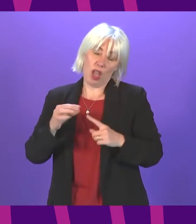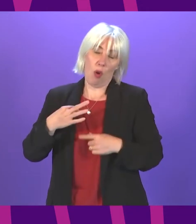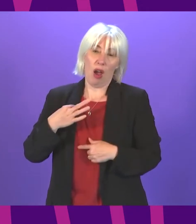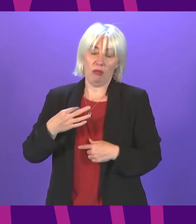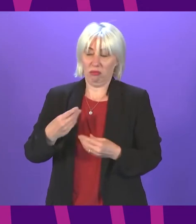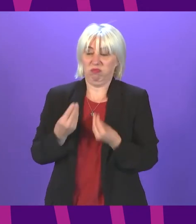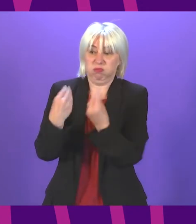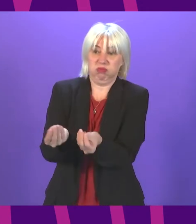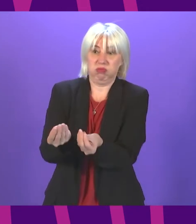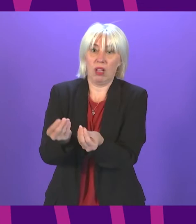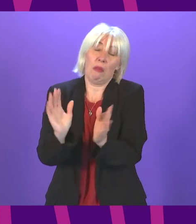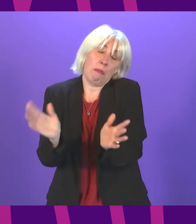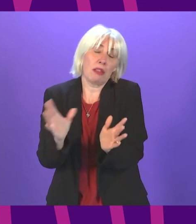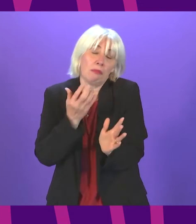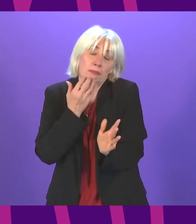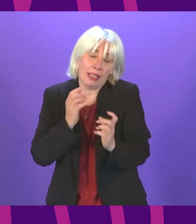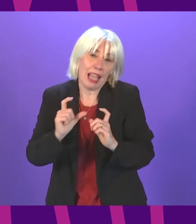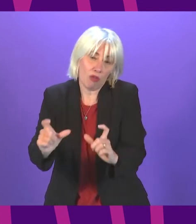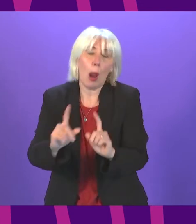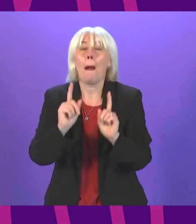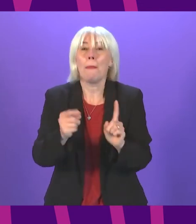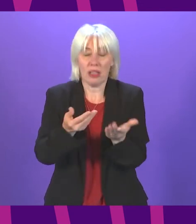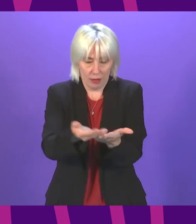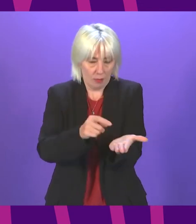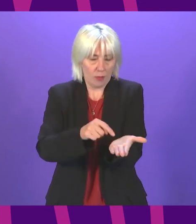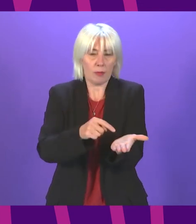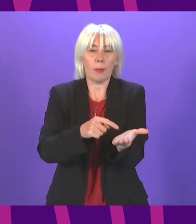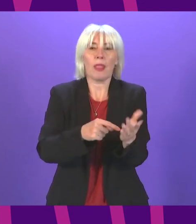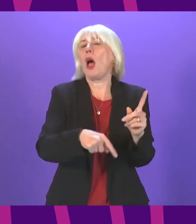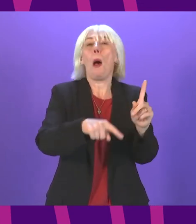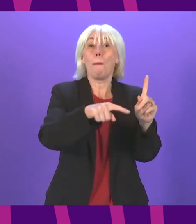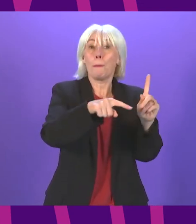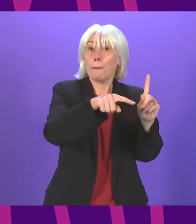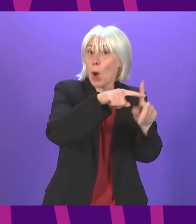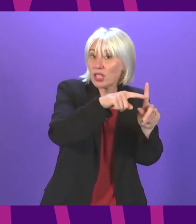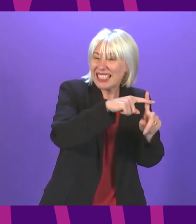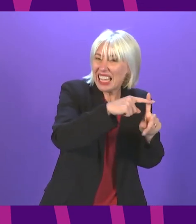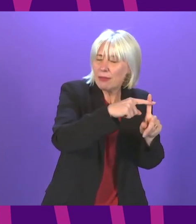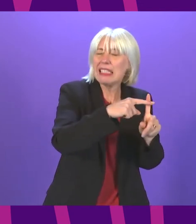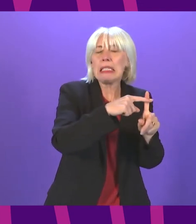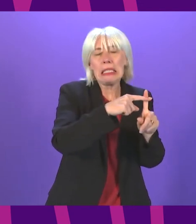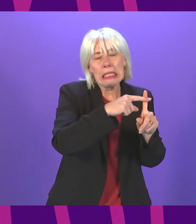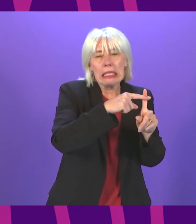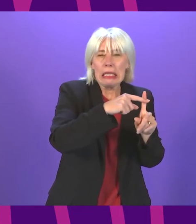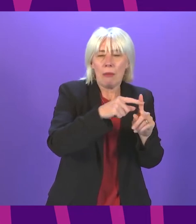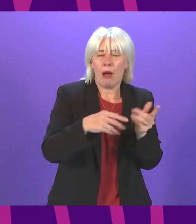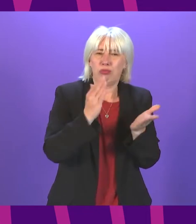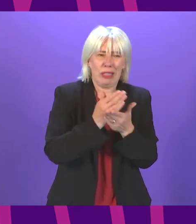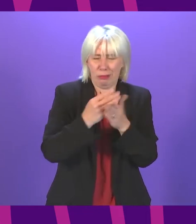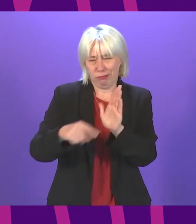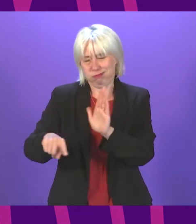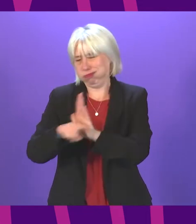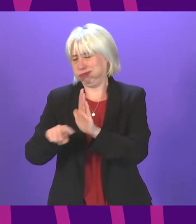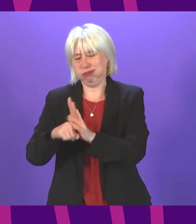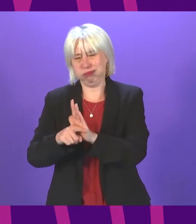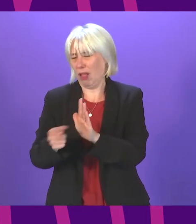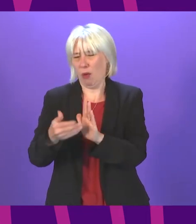However, the positives in this document are far outweighed by what we cannot agree with or the major areas of inaction.